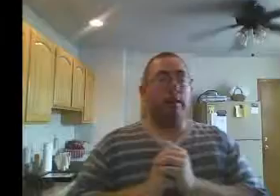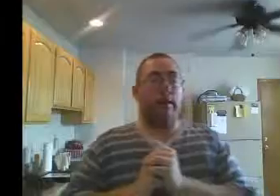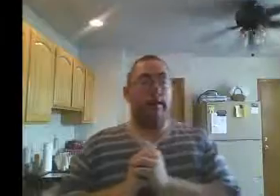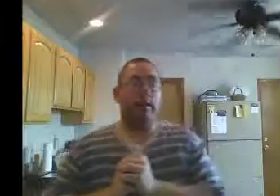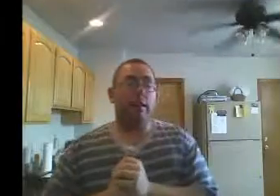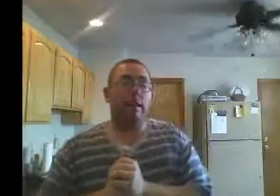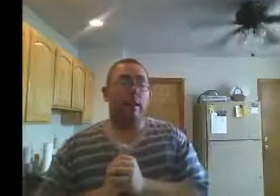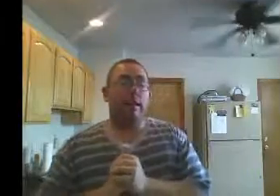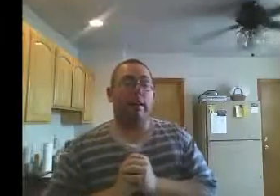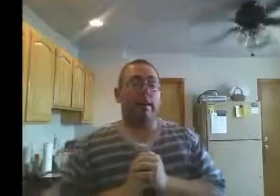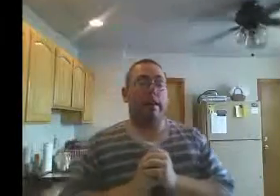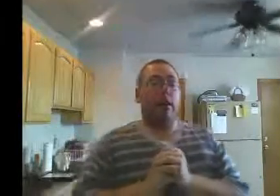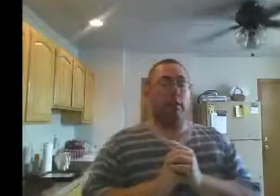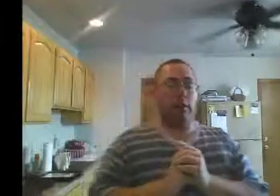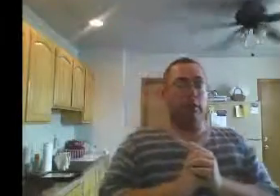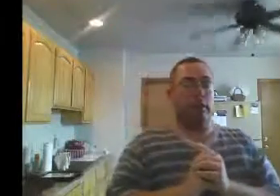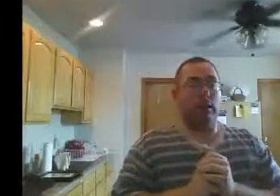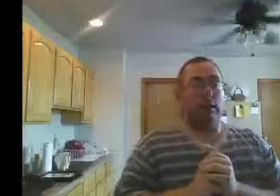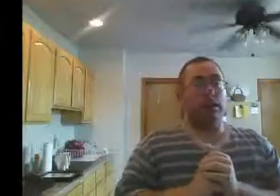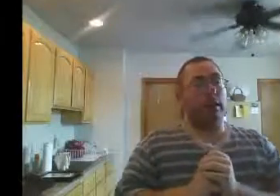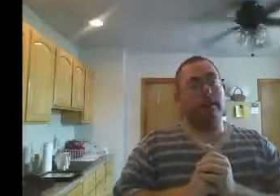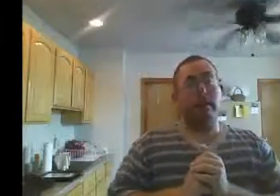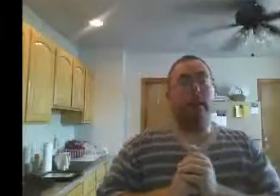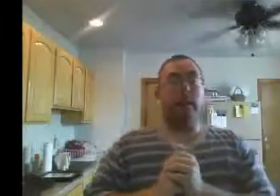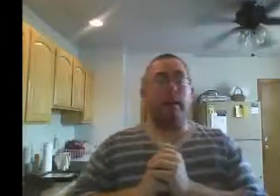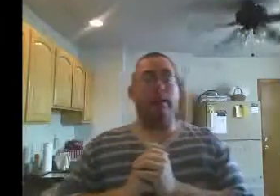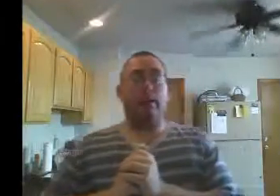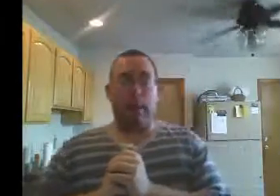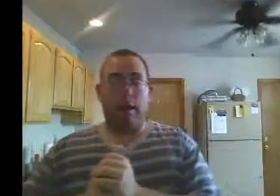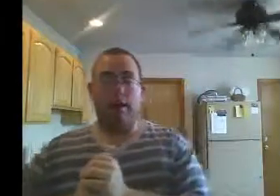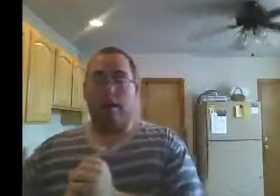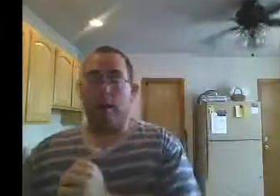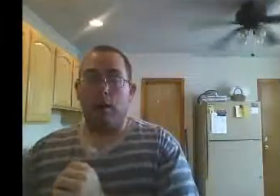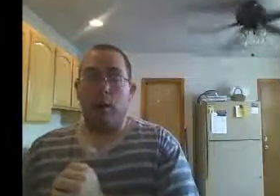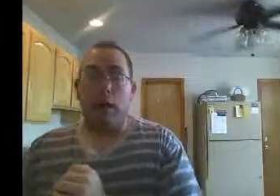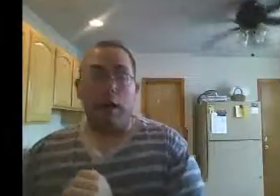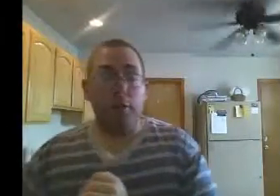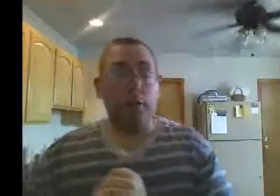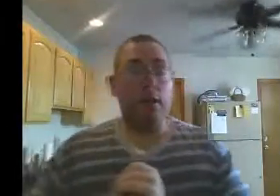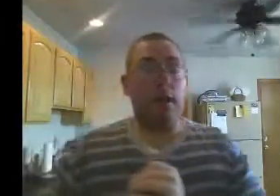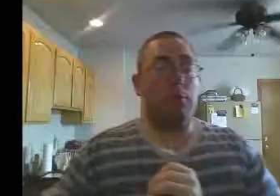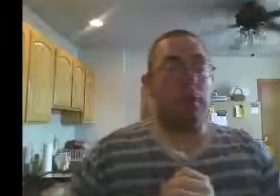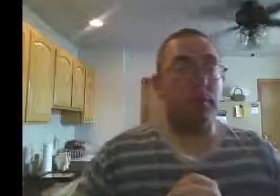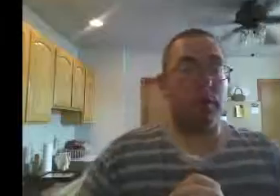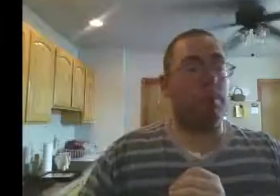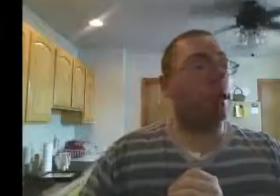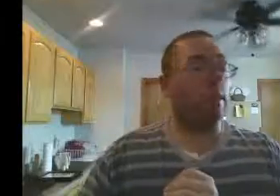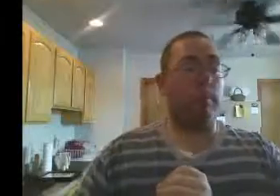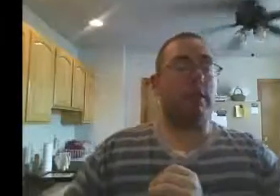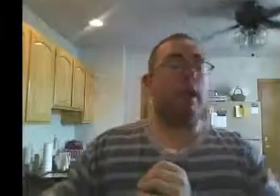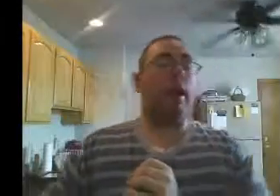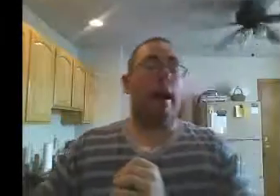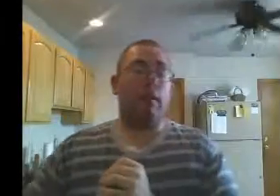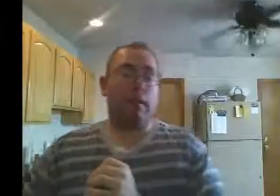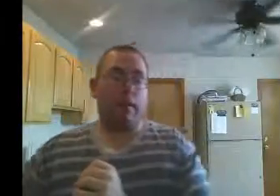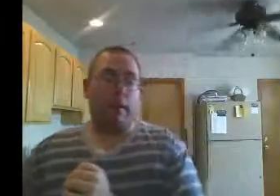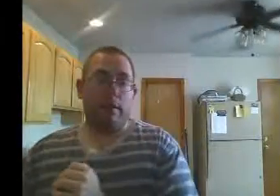Satan is not good. Satan is bad. And you did that when you brought the monster Messiah out in me.